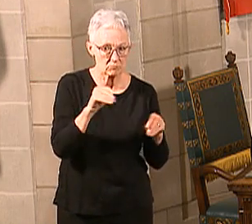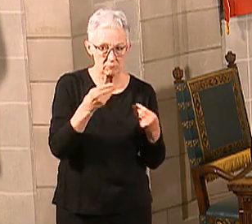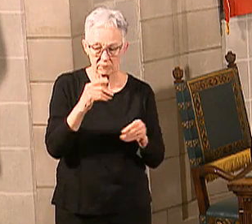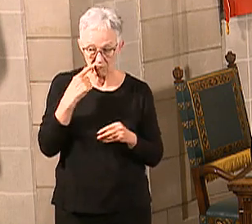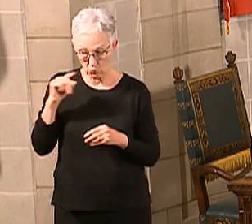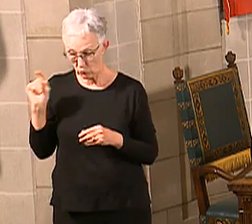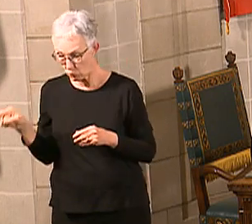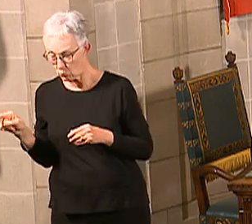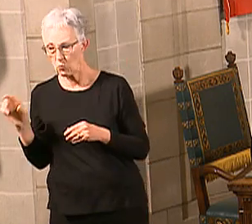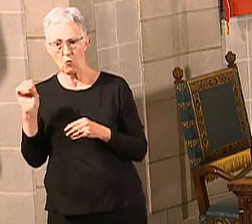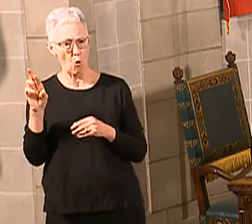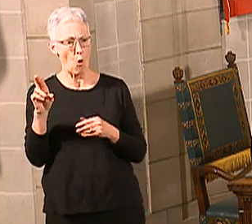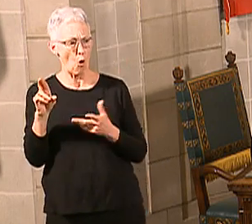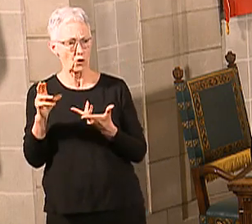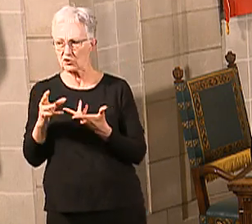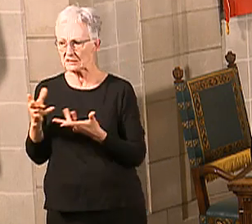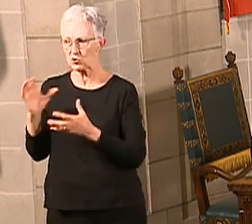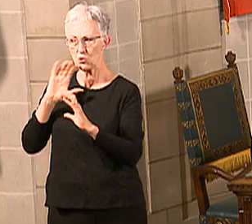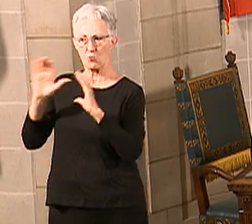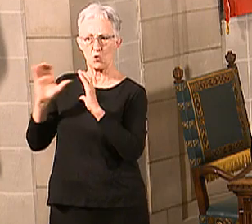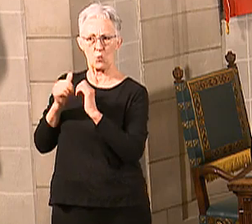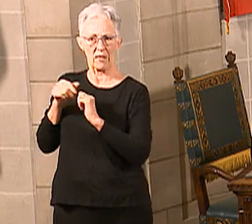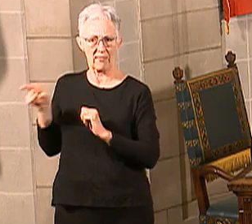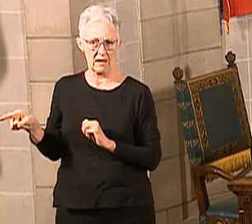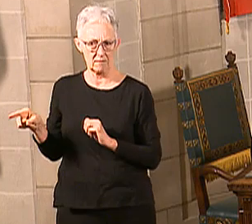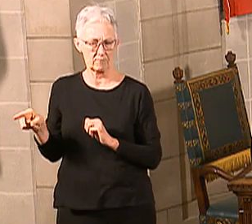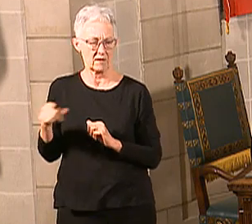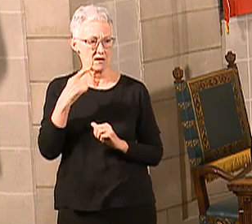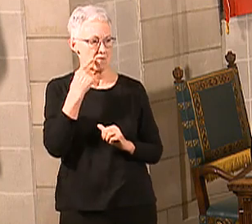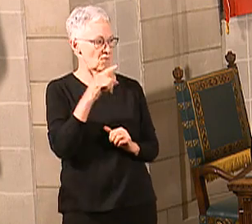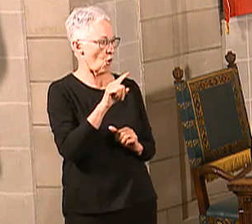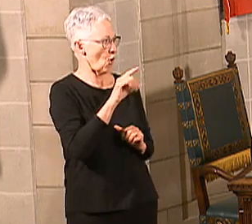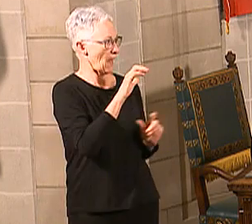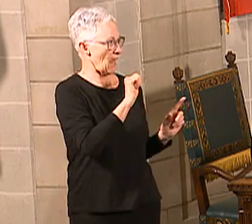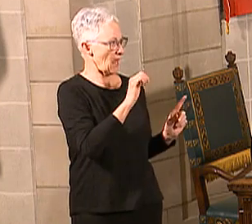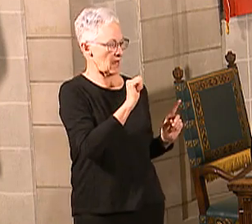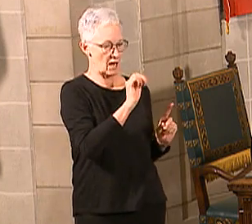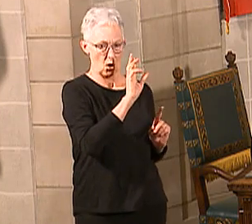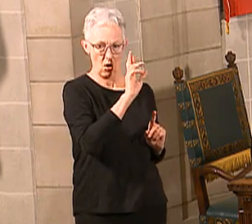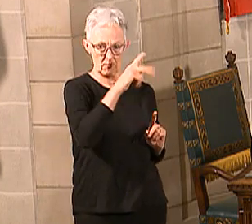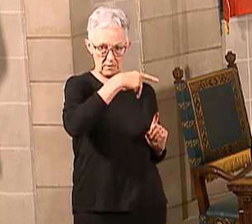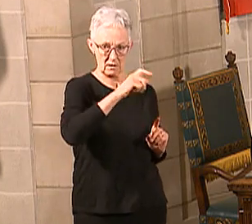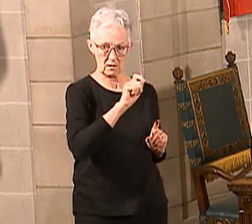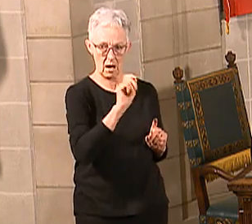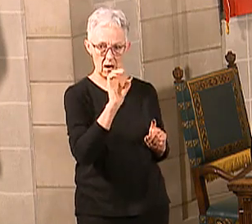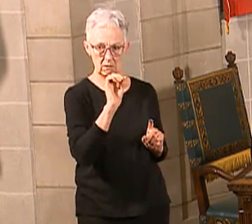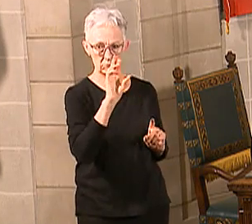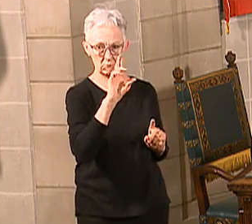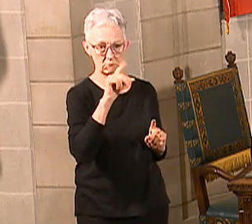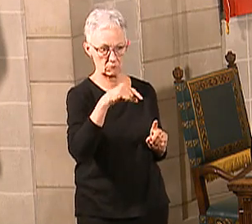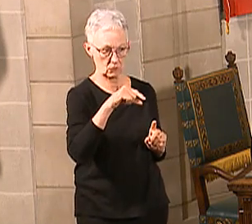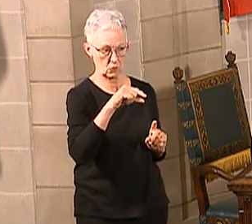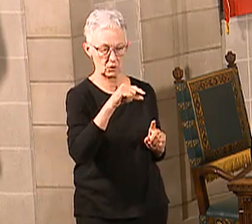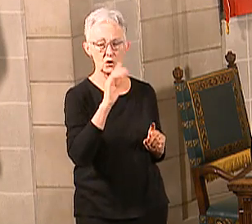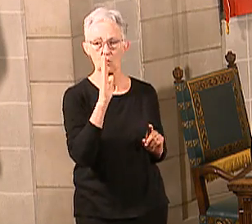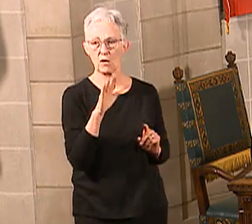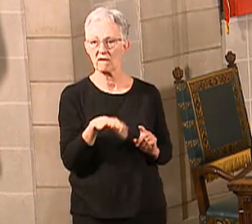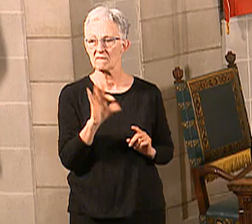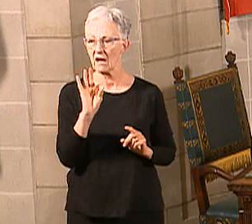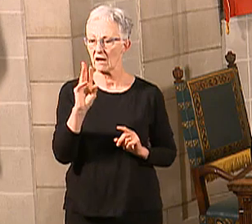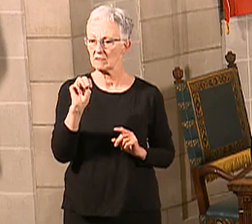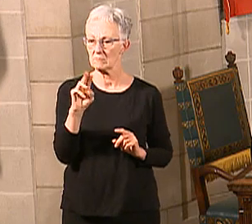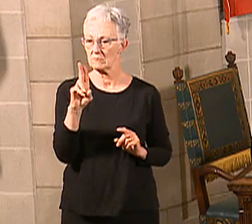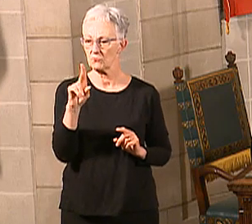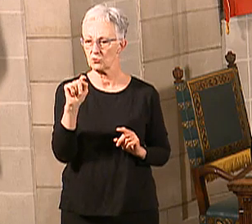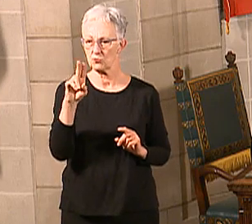go to aarpcommunityconnections.org. At this site, you'll find mutual aid groups, or you'll have the option of